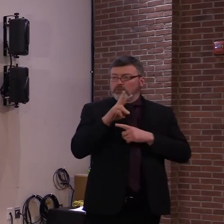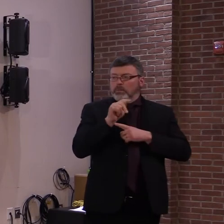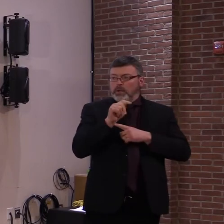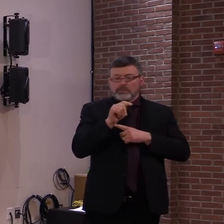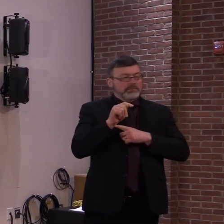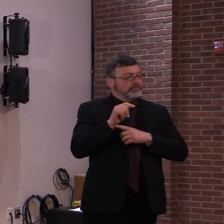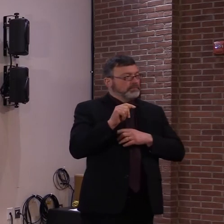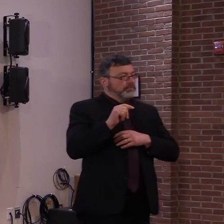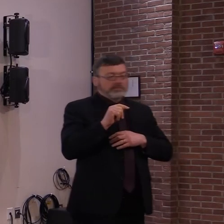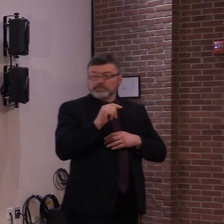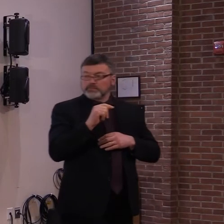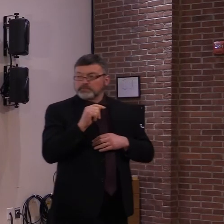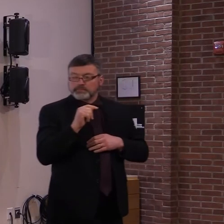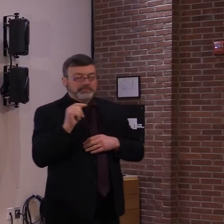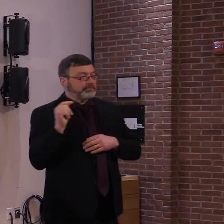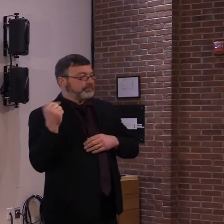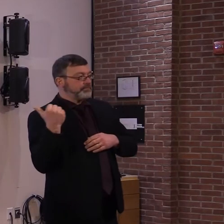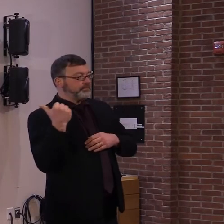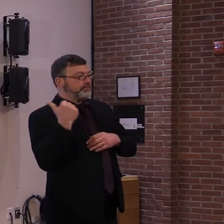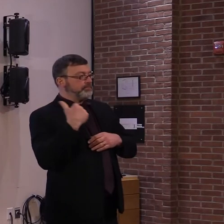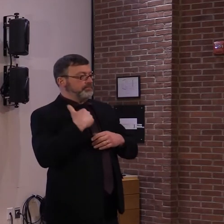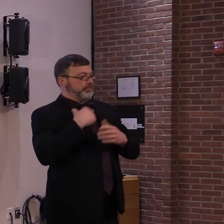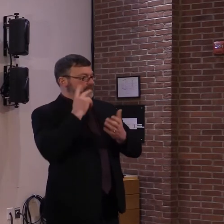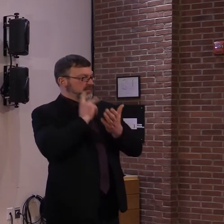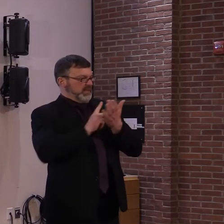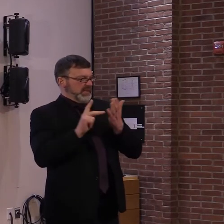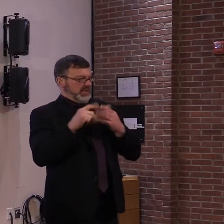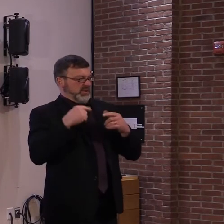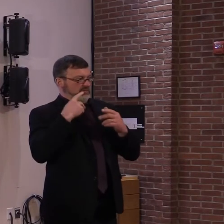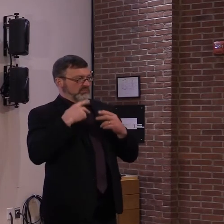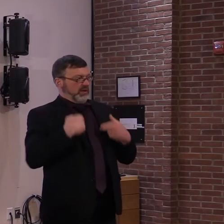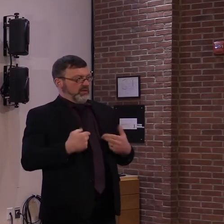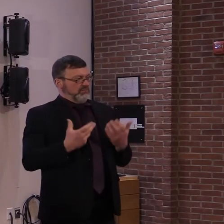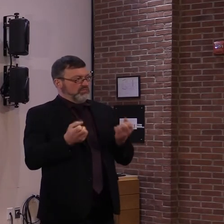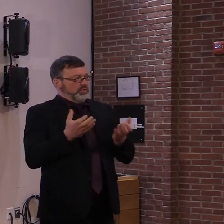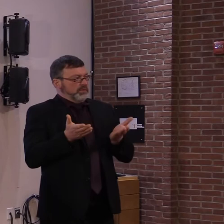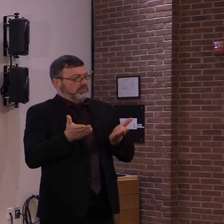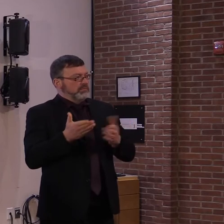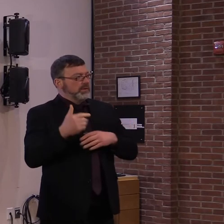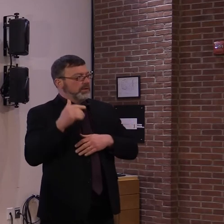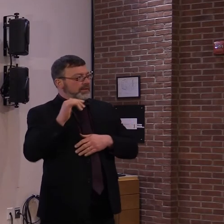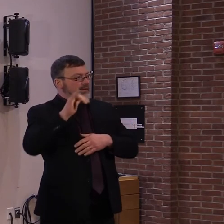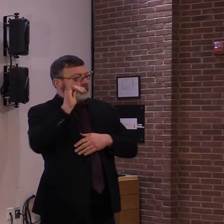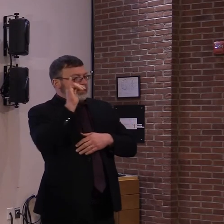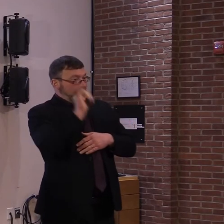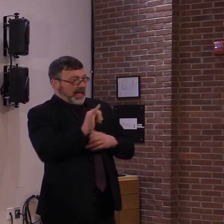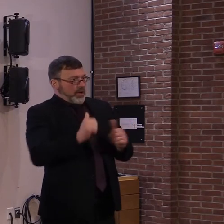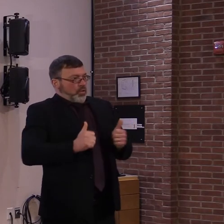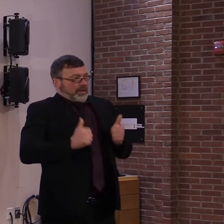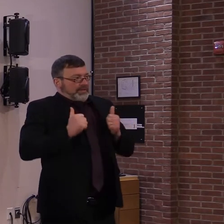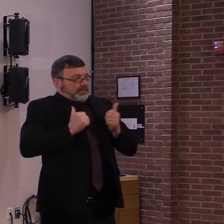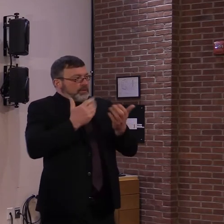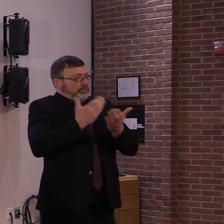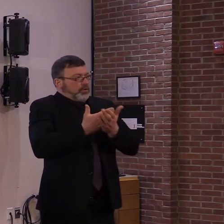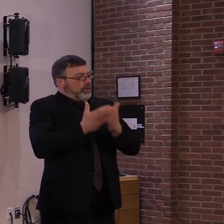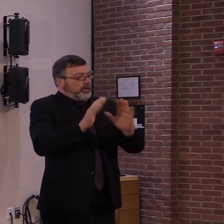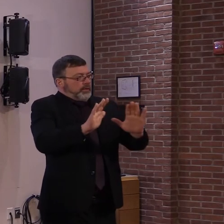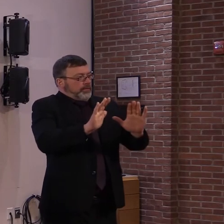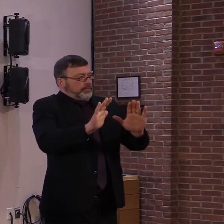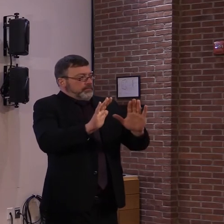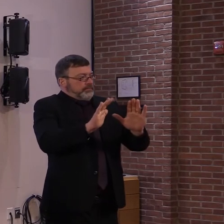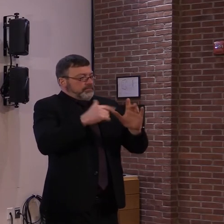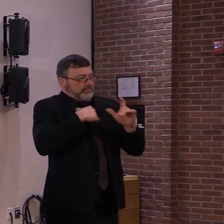remember the first one about vaccines in particular. I'm, but nonetheless, you know, I,